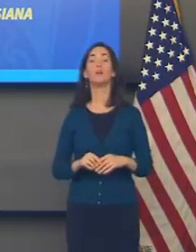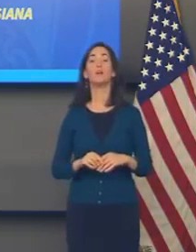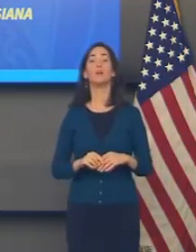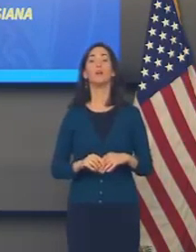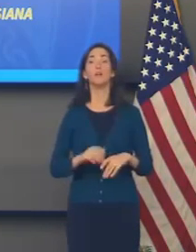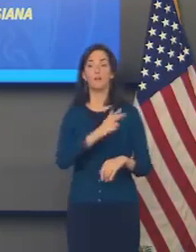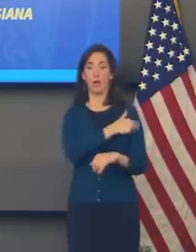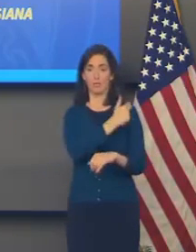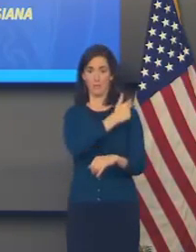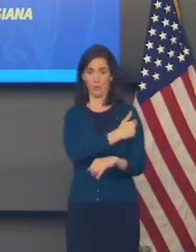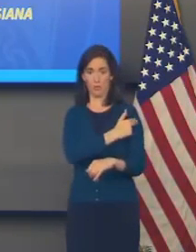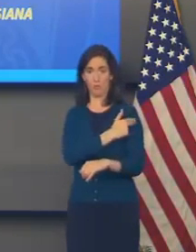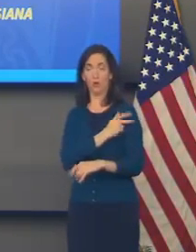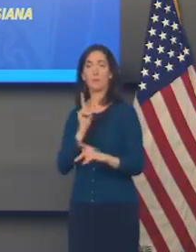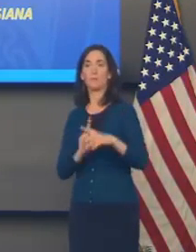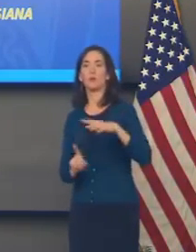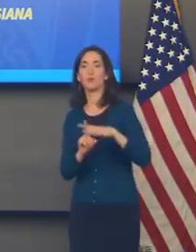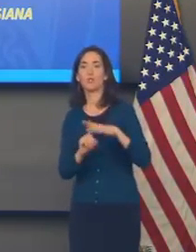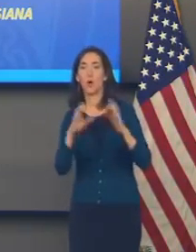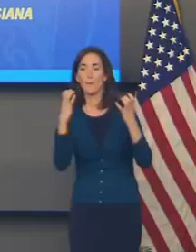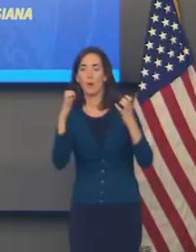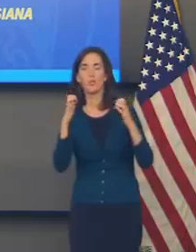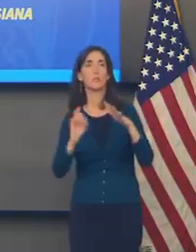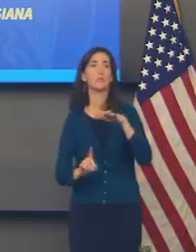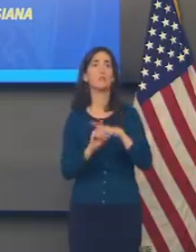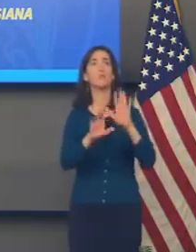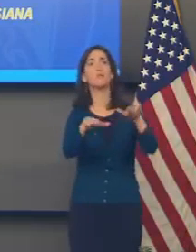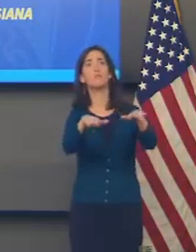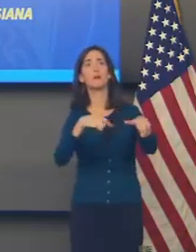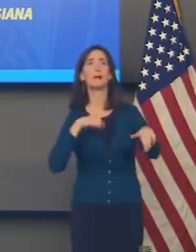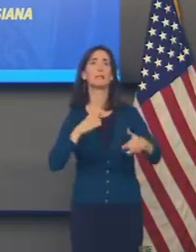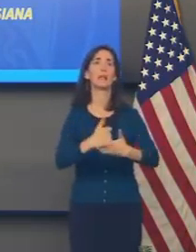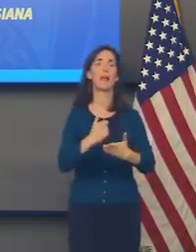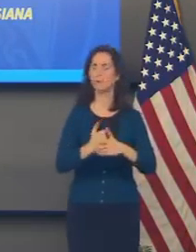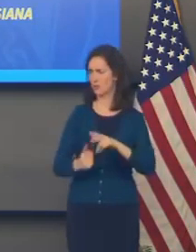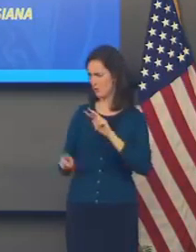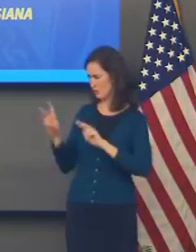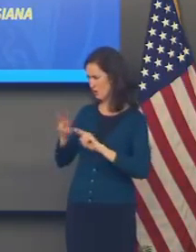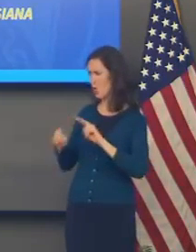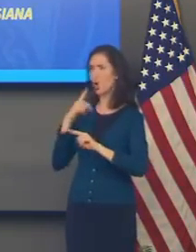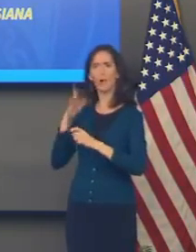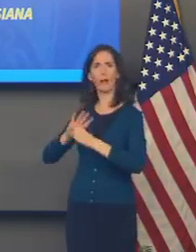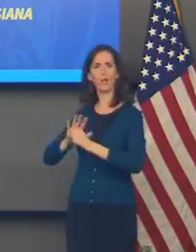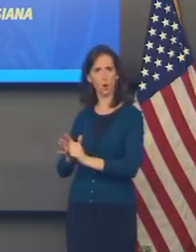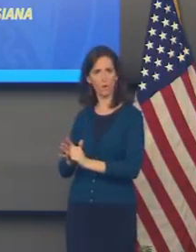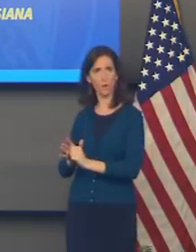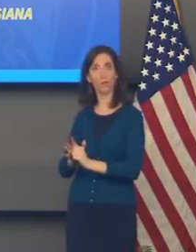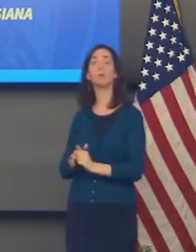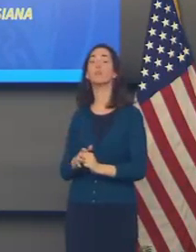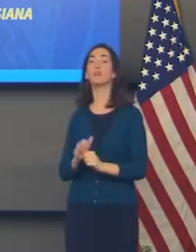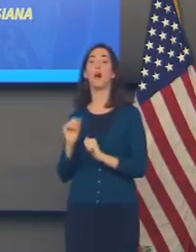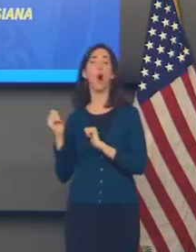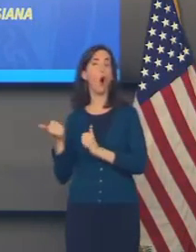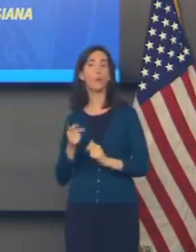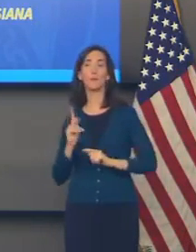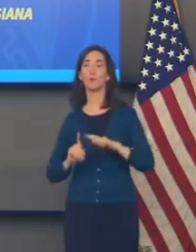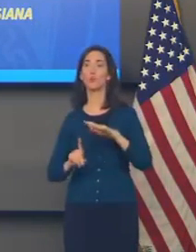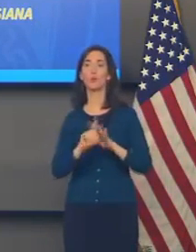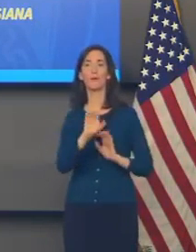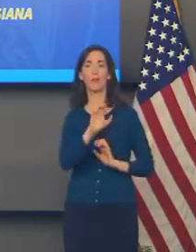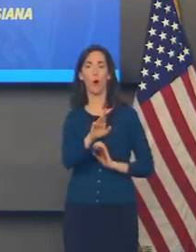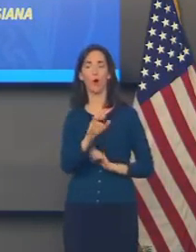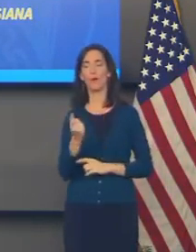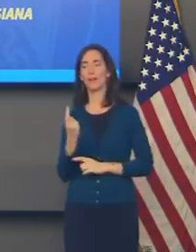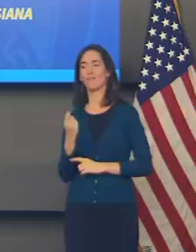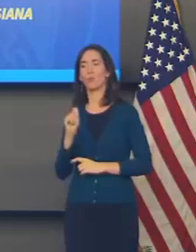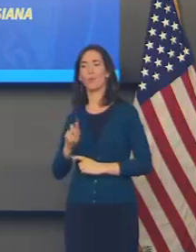hospitals with signs and symptoms suggestive of COVID. 11.7% of all ER visits in the state this